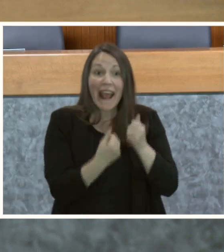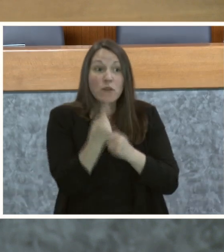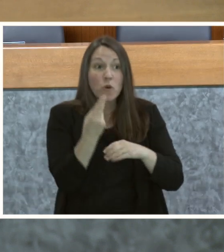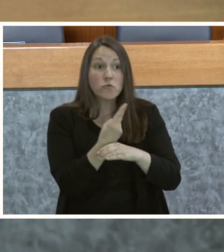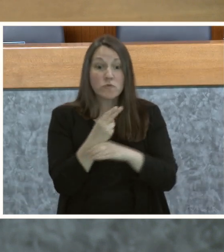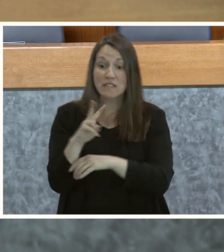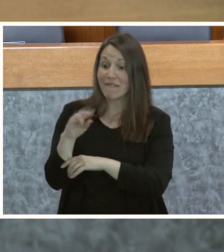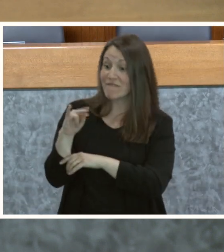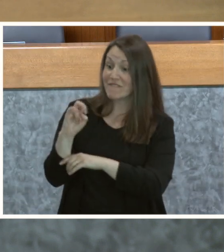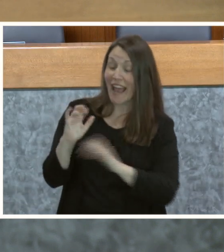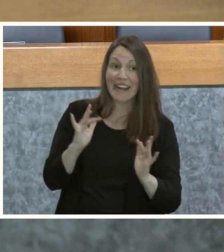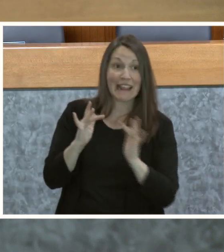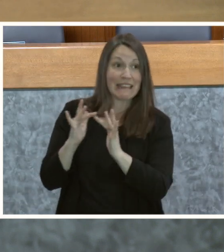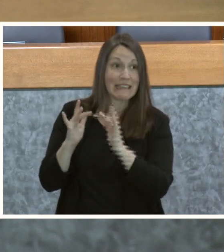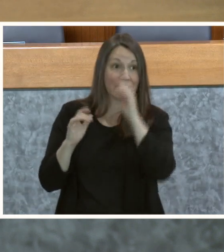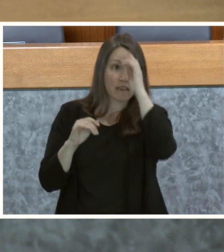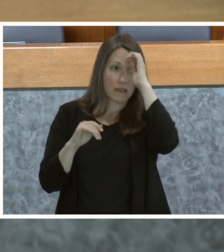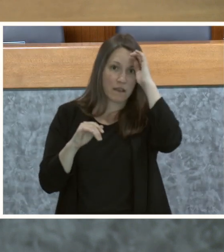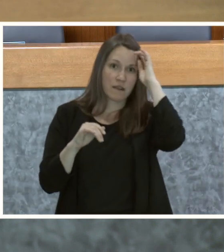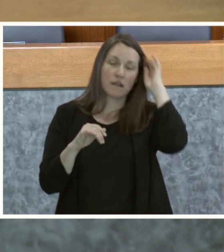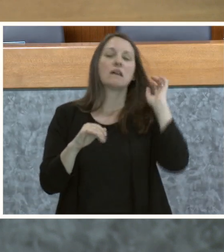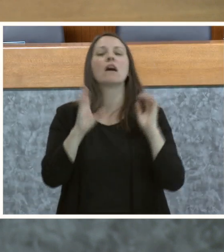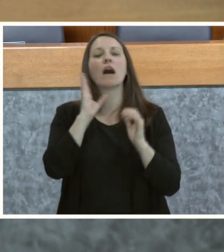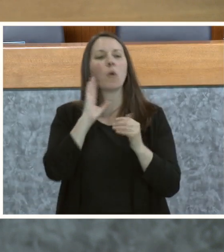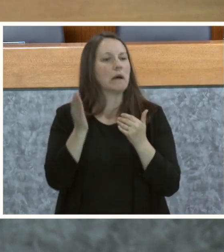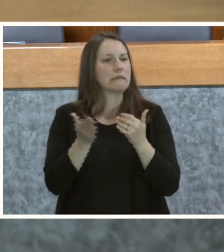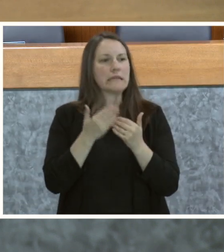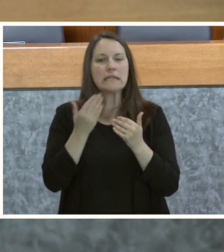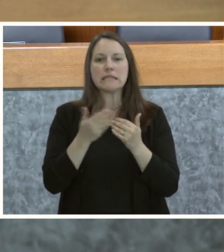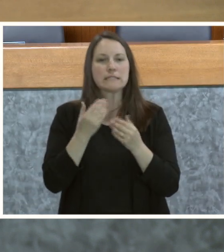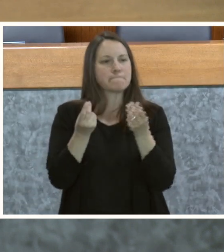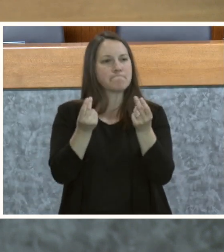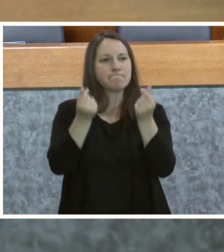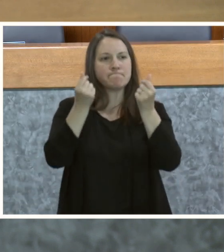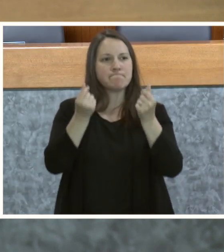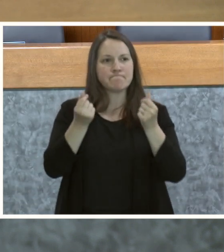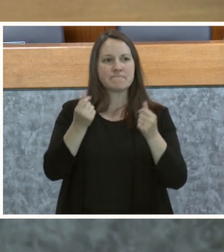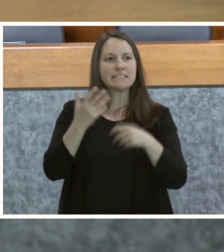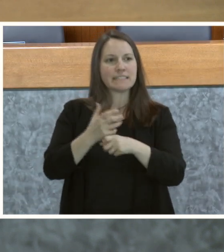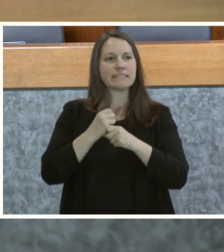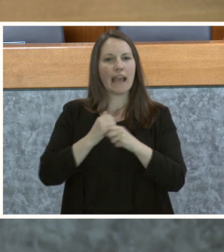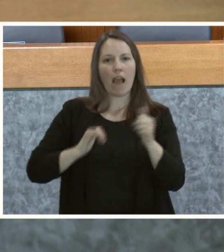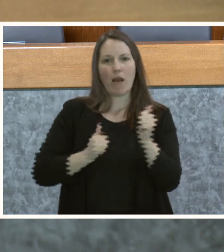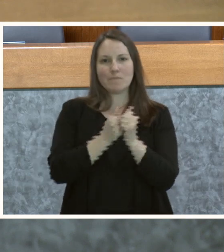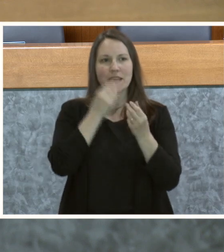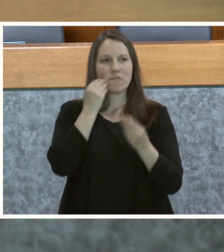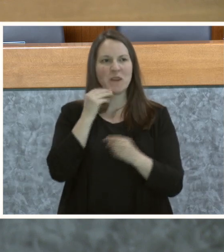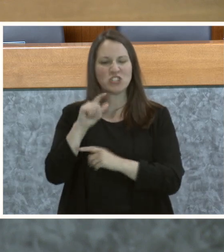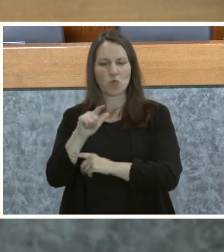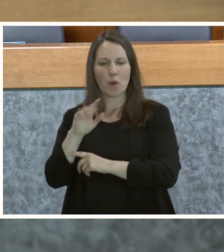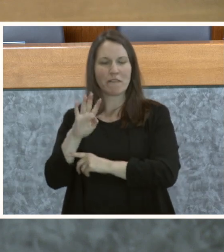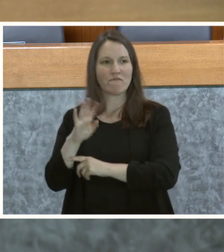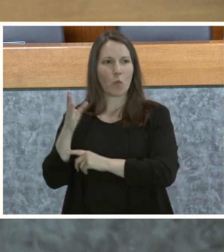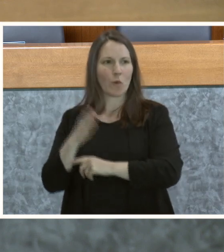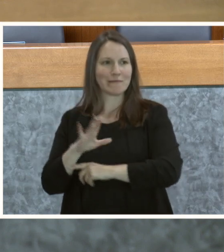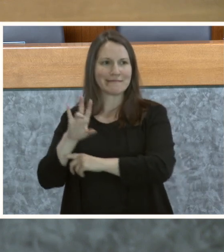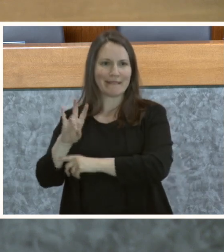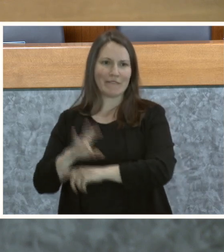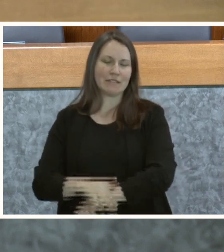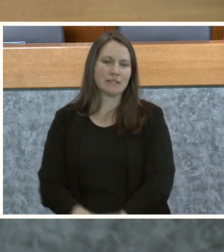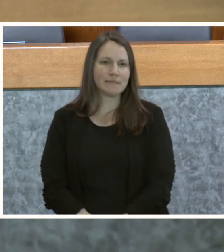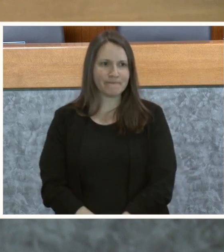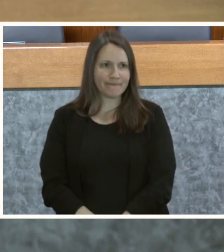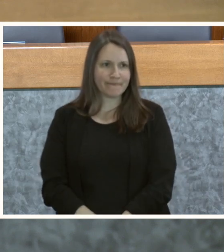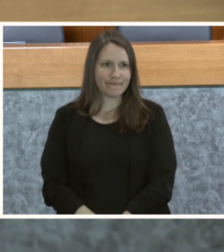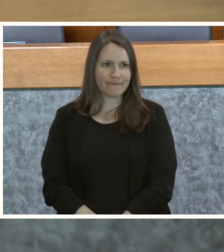link has reliable and timely access to update 24 hours a day, seven days a